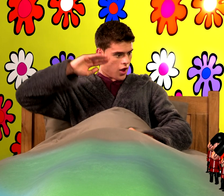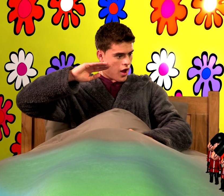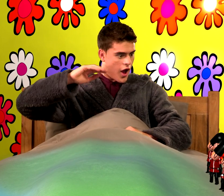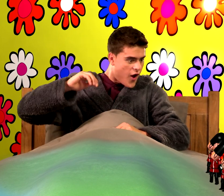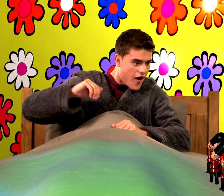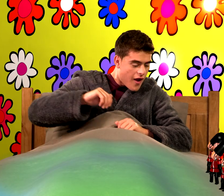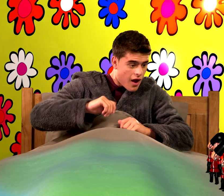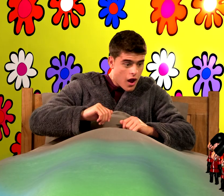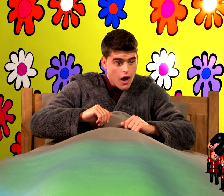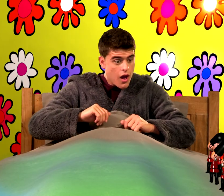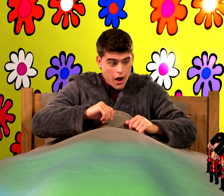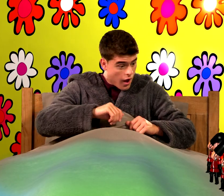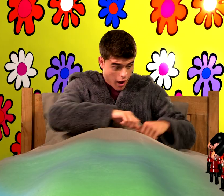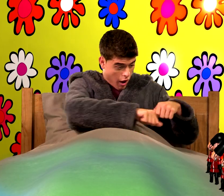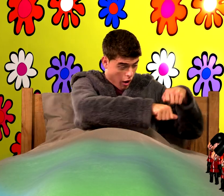With different uniforms and drills